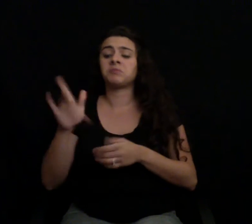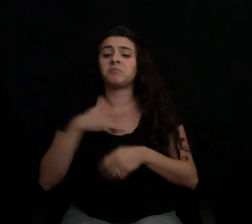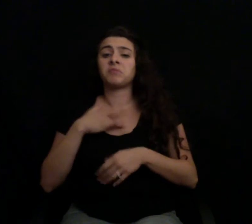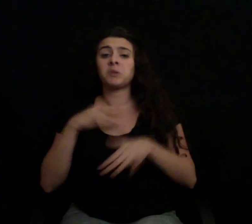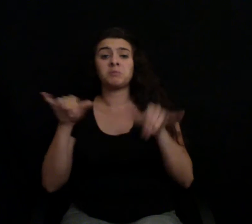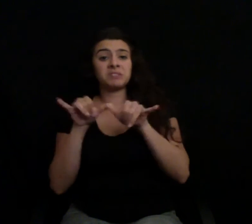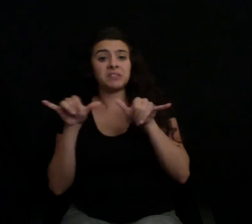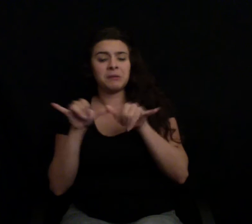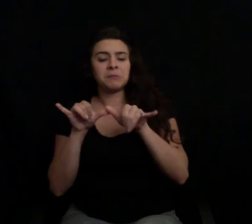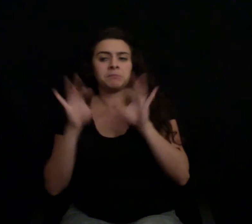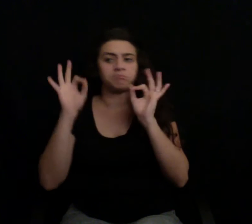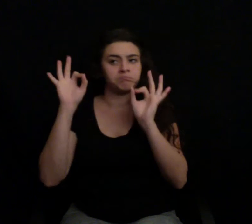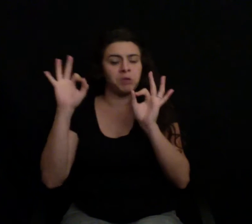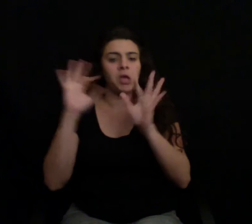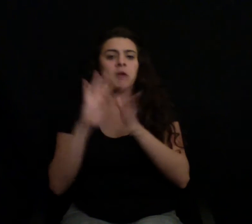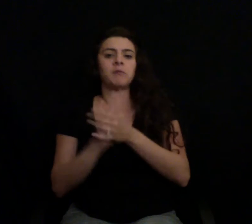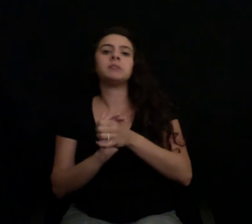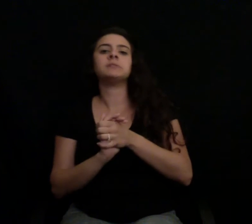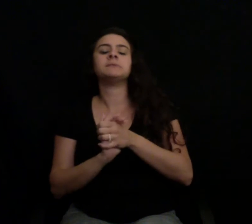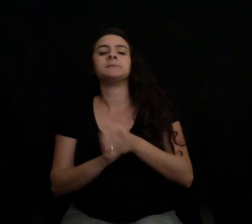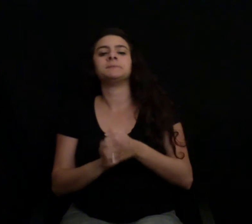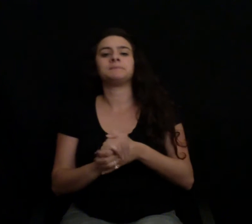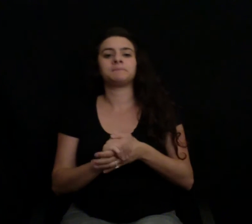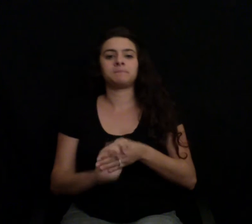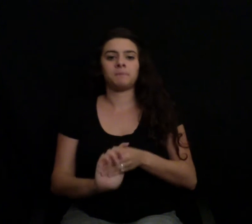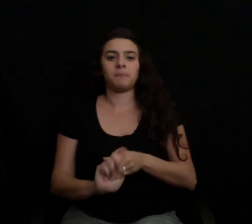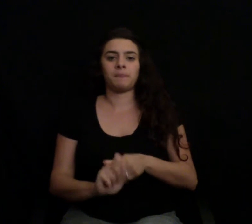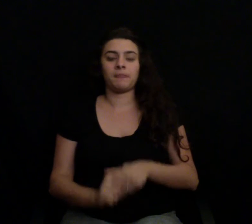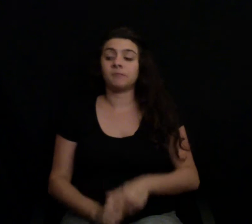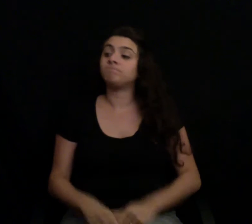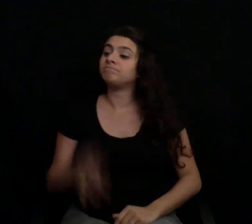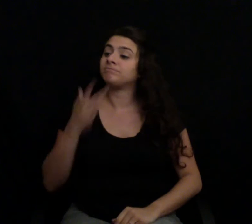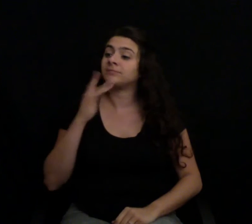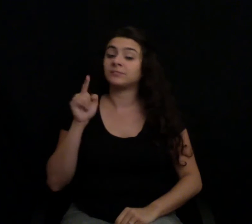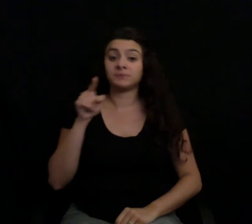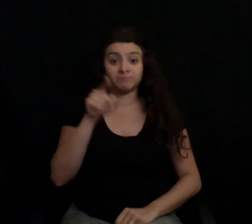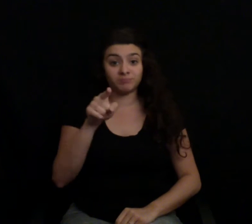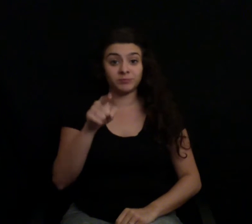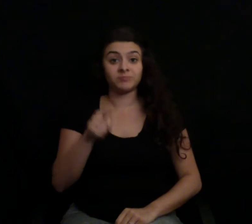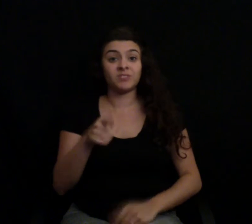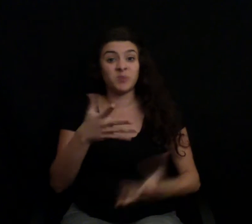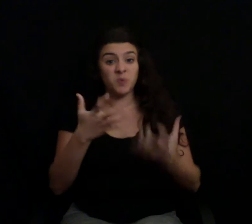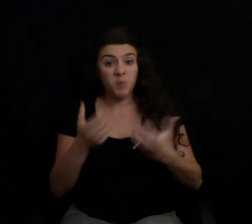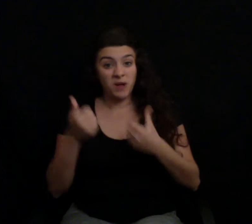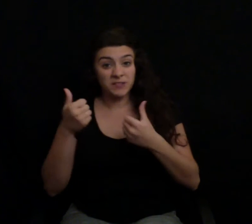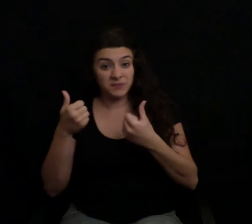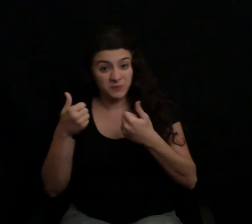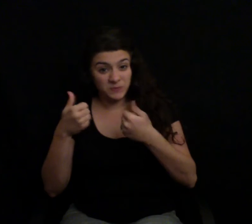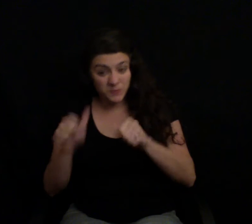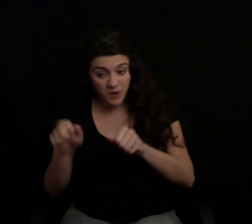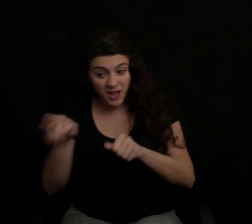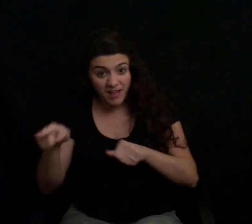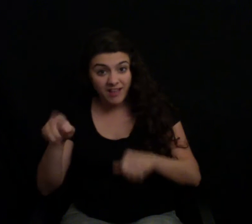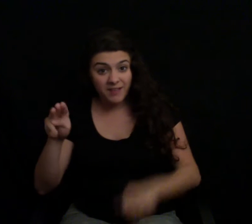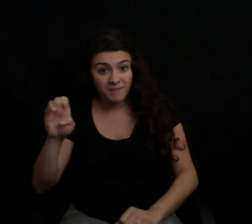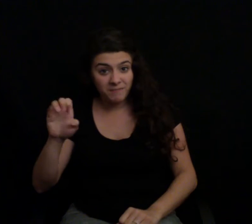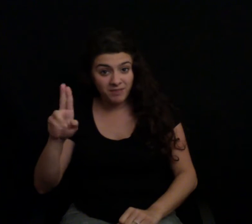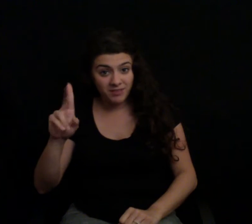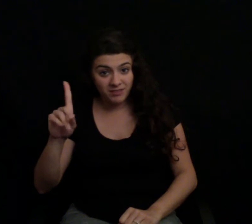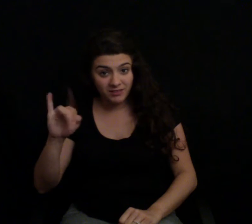comfortable. Toe down, Fallon Krios. Lucky for you, got you covered over and over. But this comes for days. For free shipping and 20%